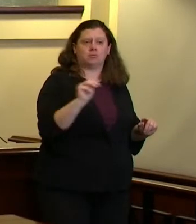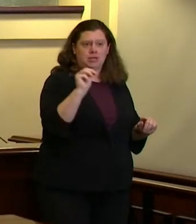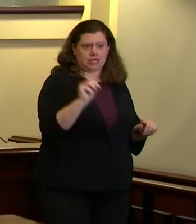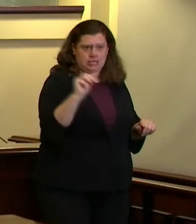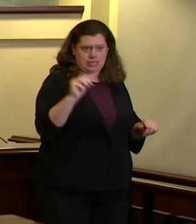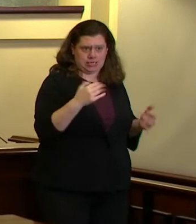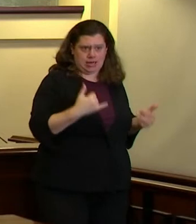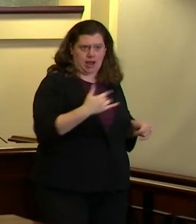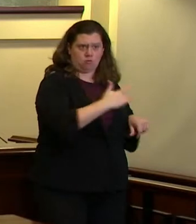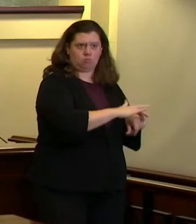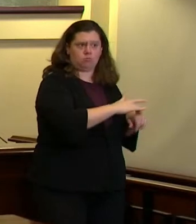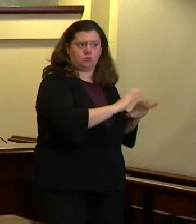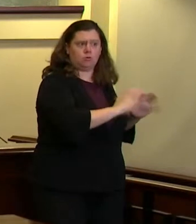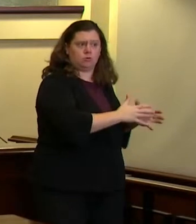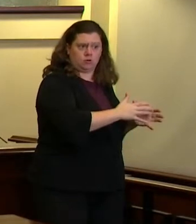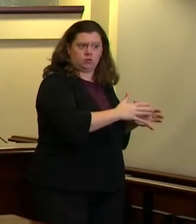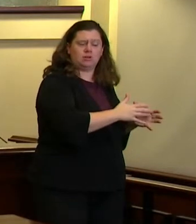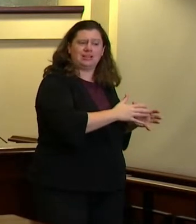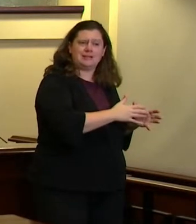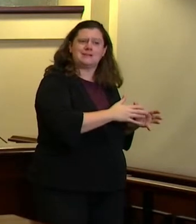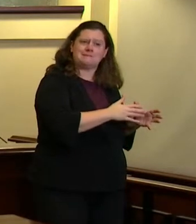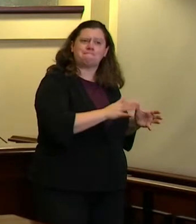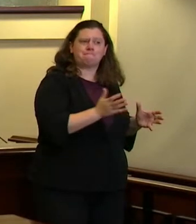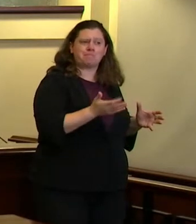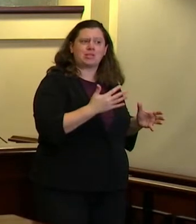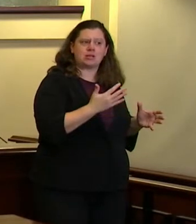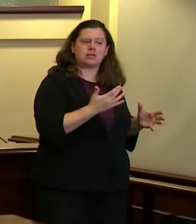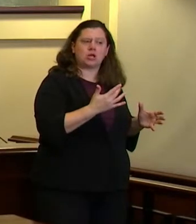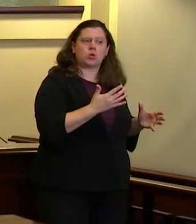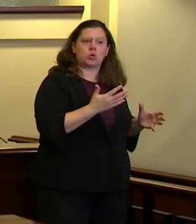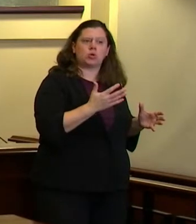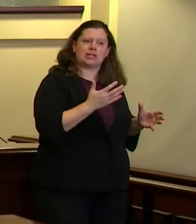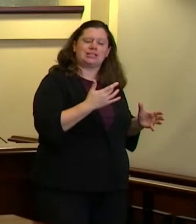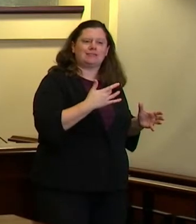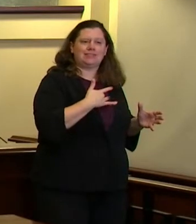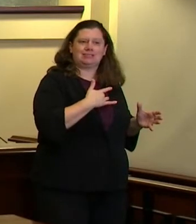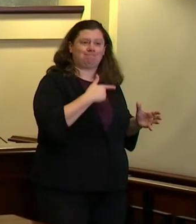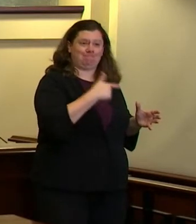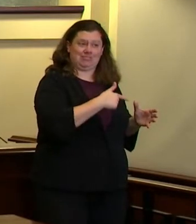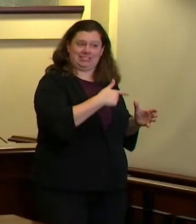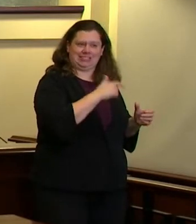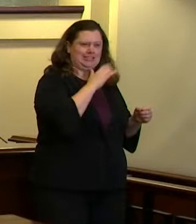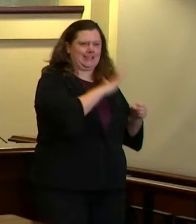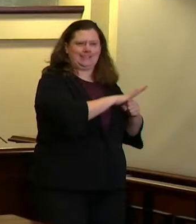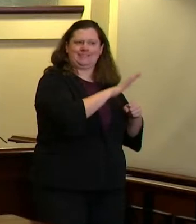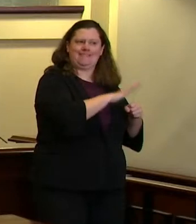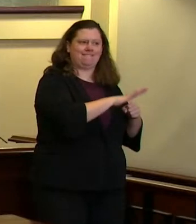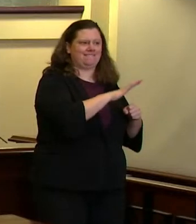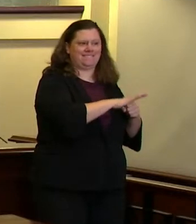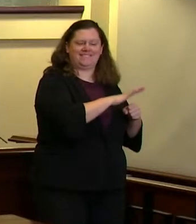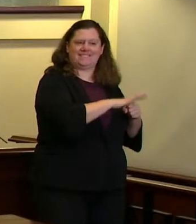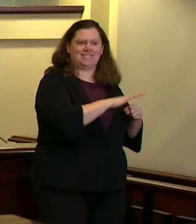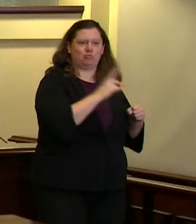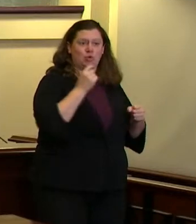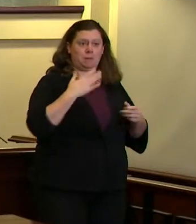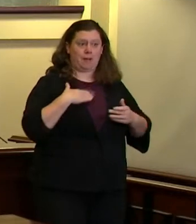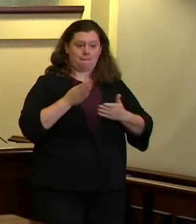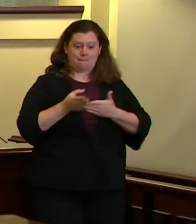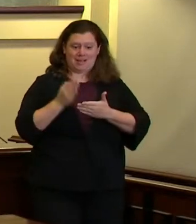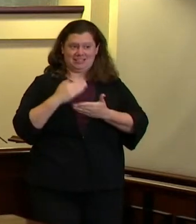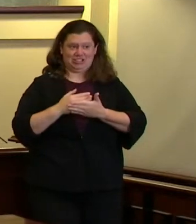that those resources will not be fully deployed by the end of the budget cycle and so the